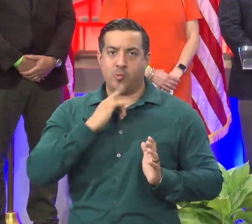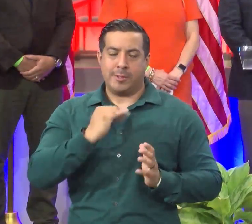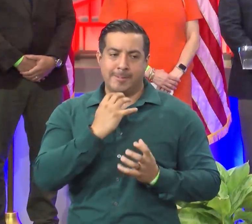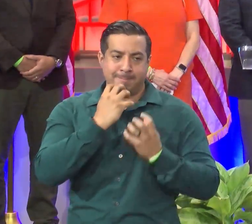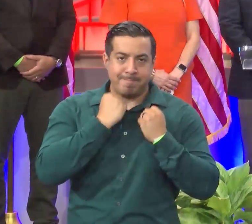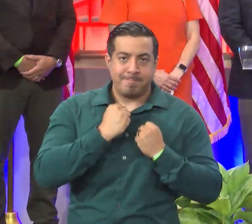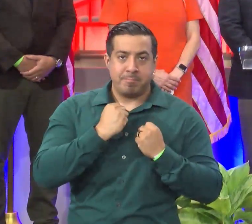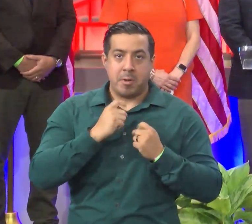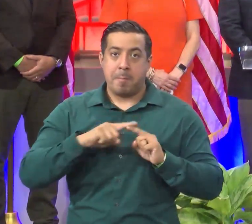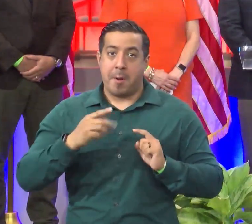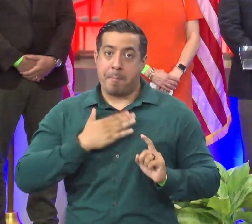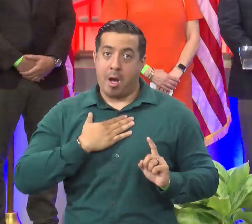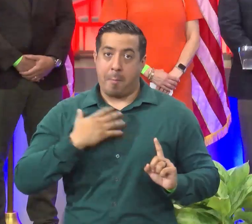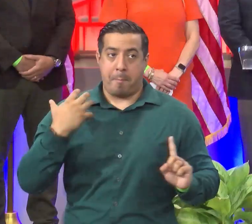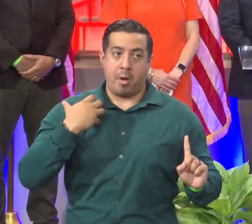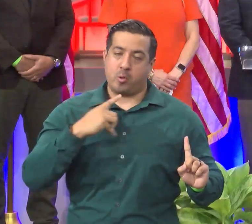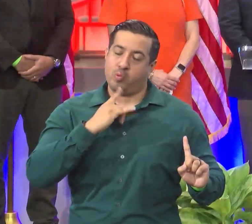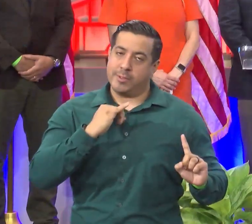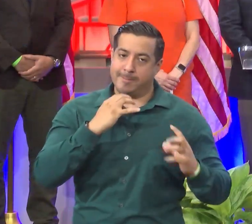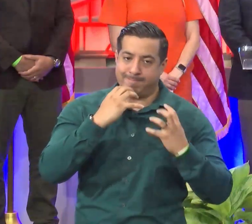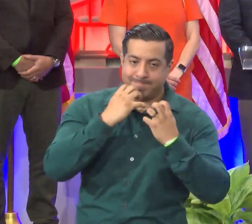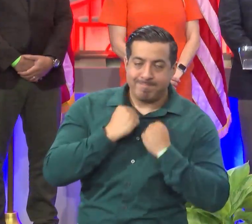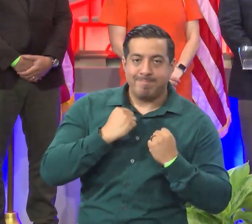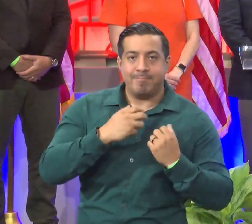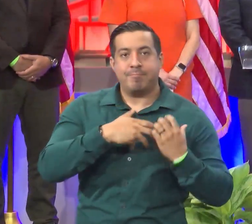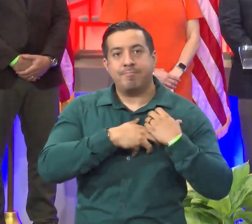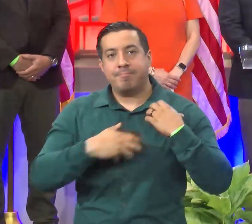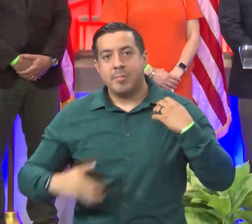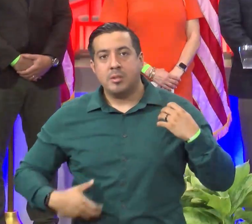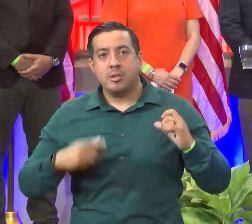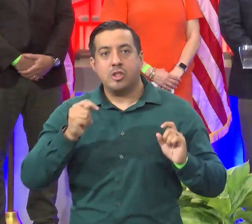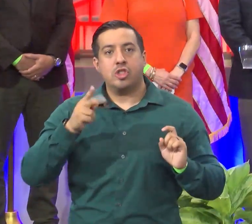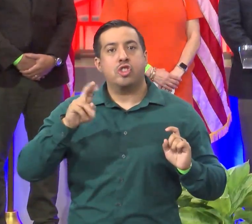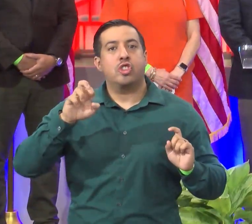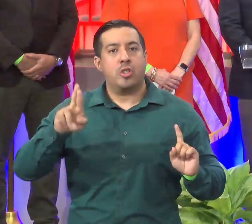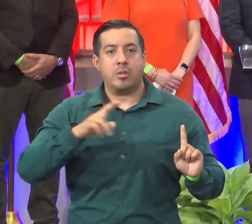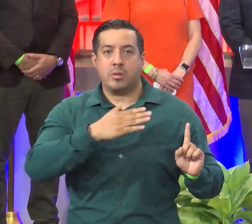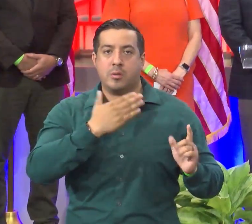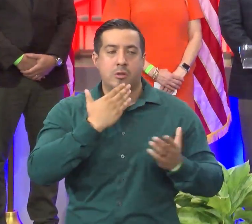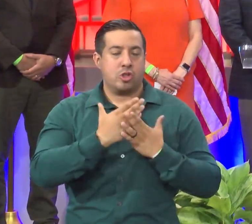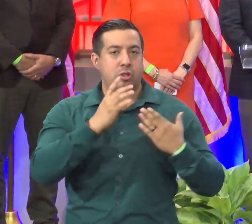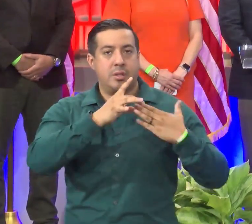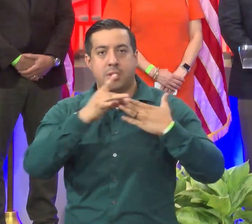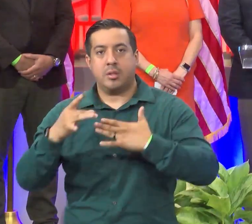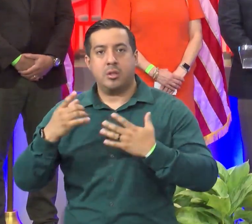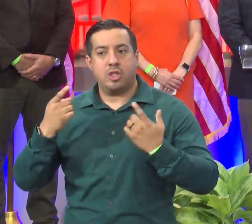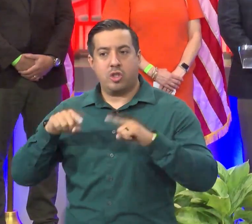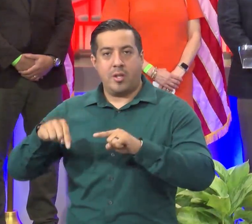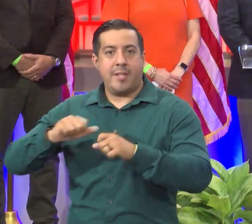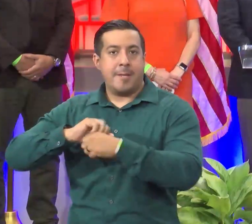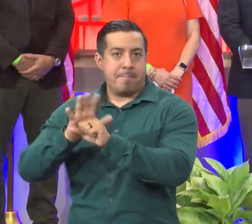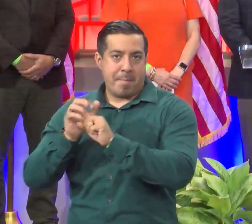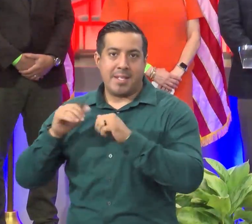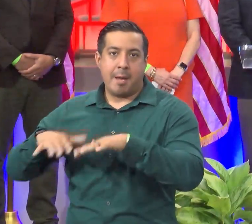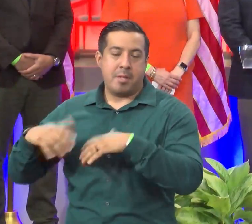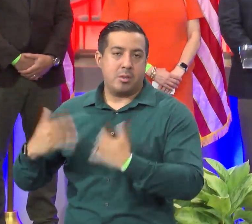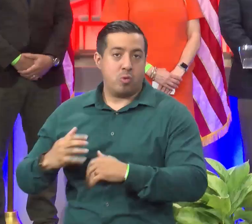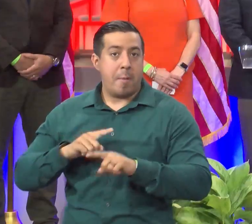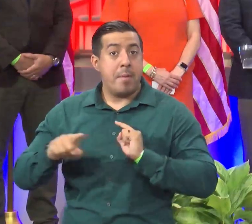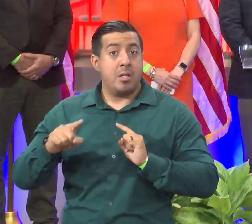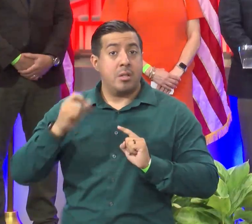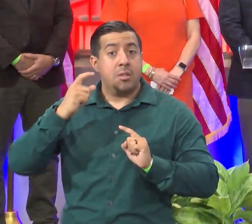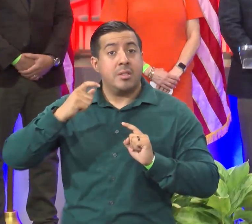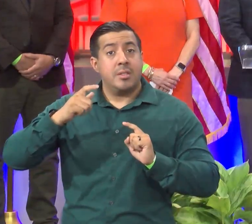my boss, Mayor Sylvester Turner, a great leader throughout this tough pandemic, but for the city